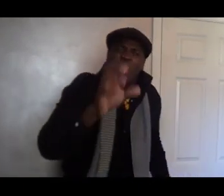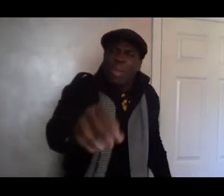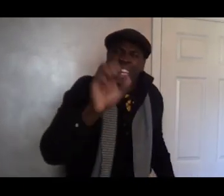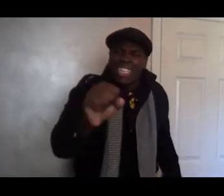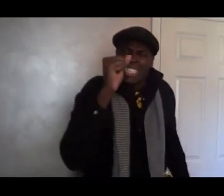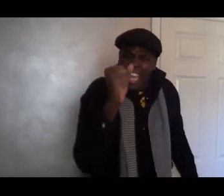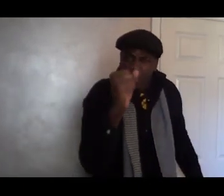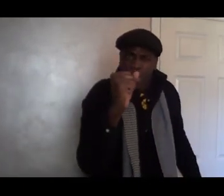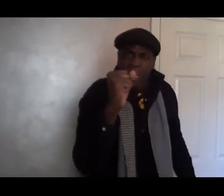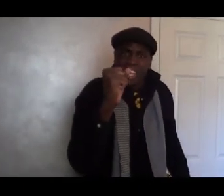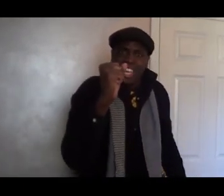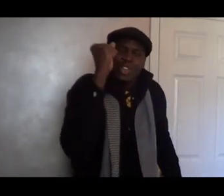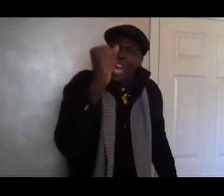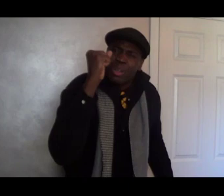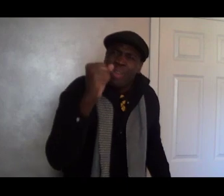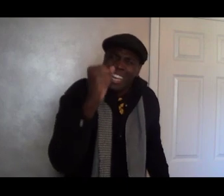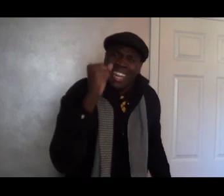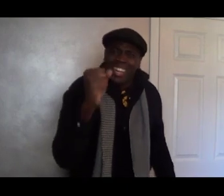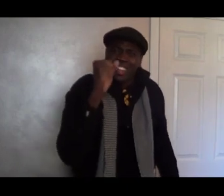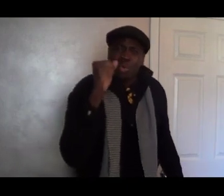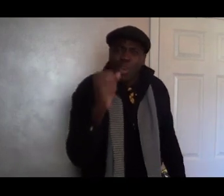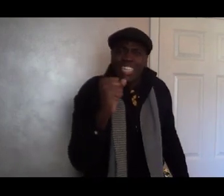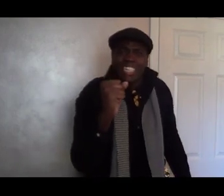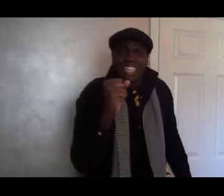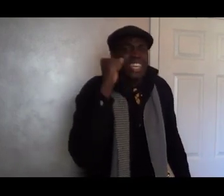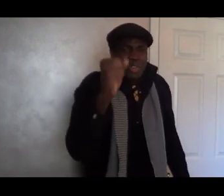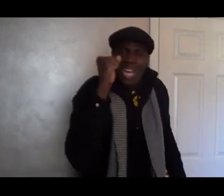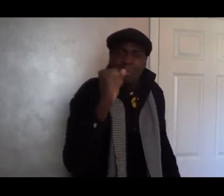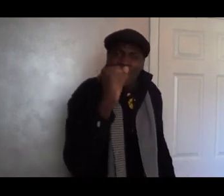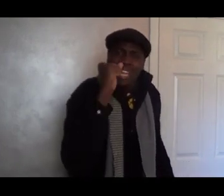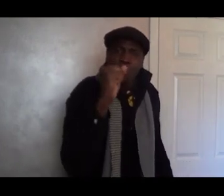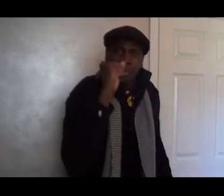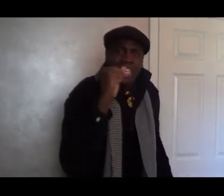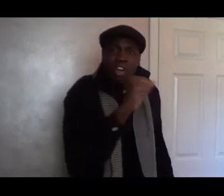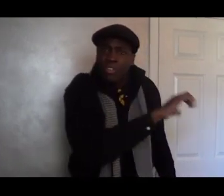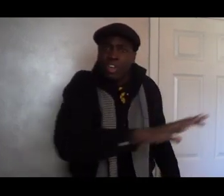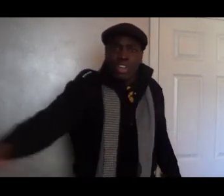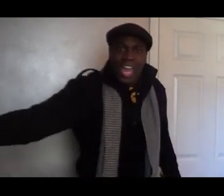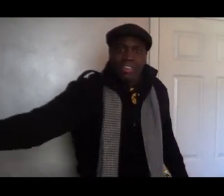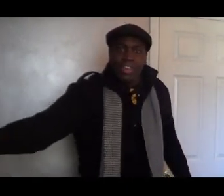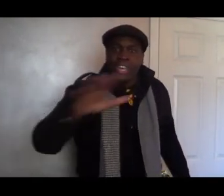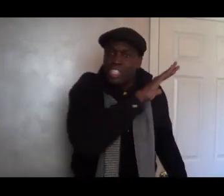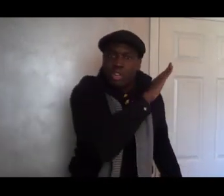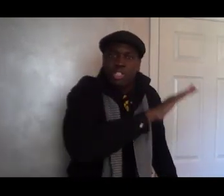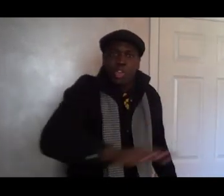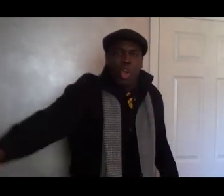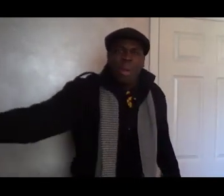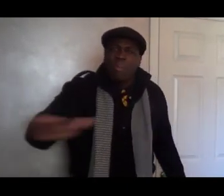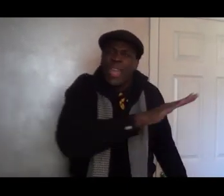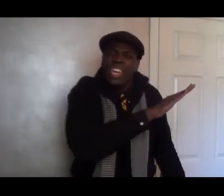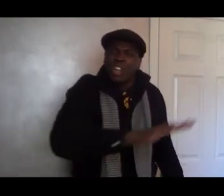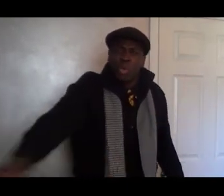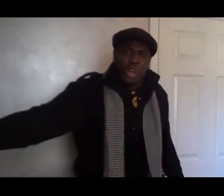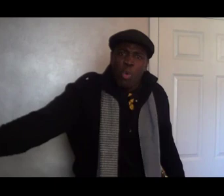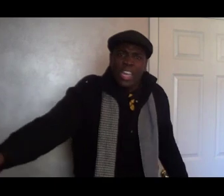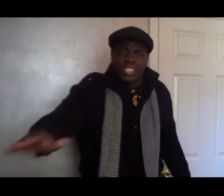to make that statement. You got to make that declaration. You got to make that plea over your life. So start by making a request.